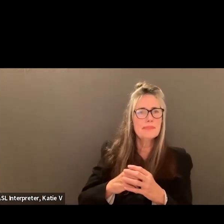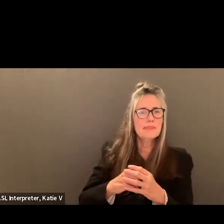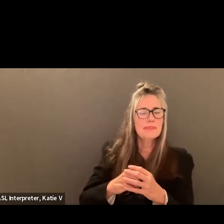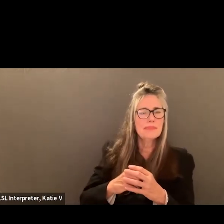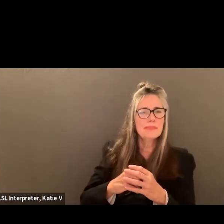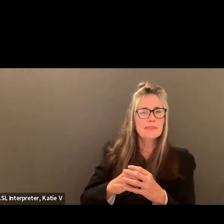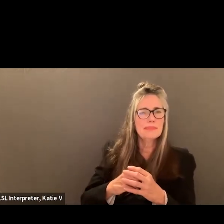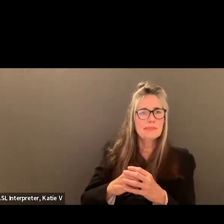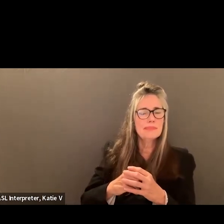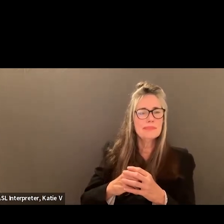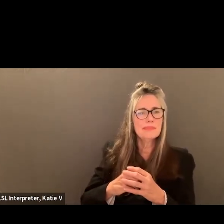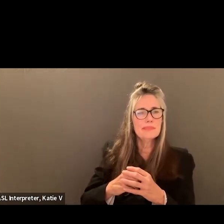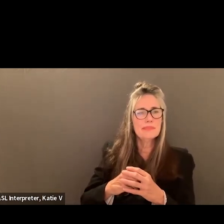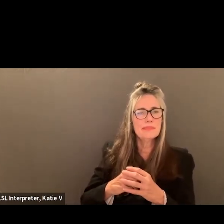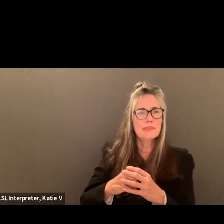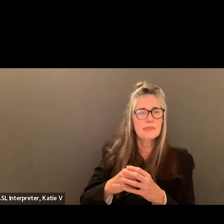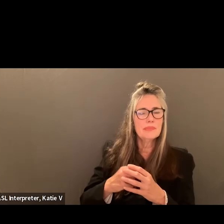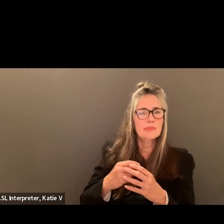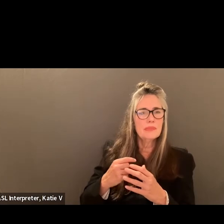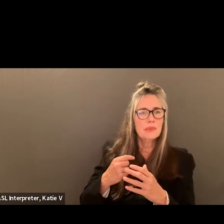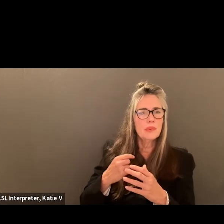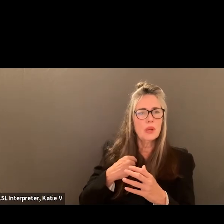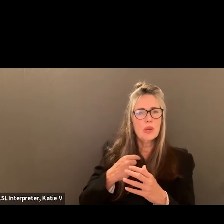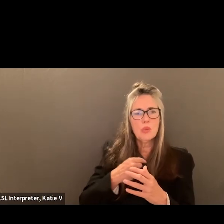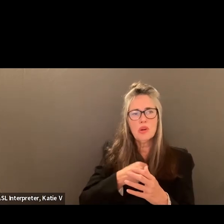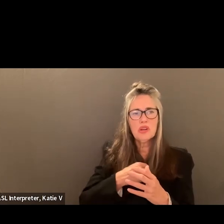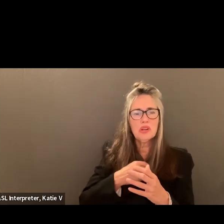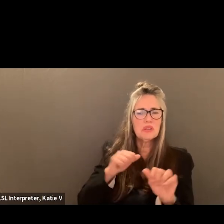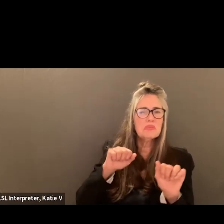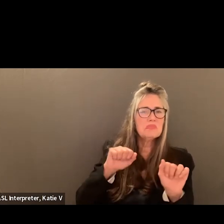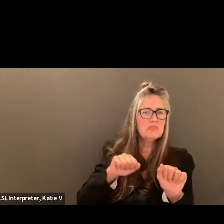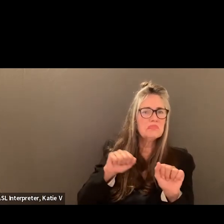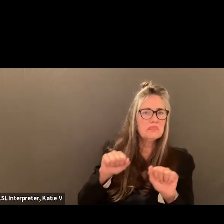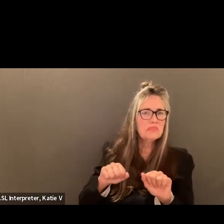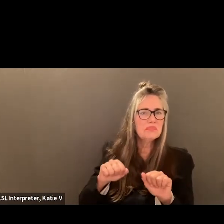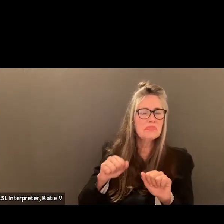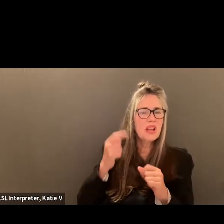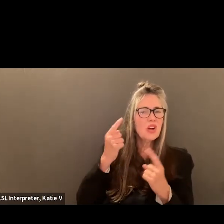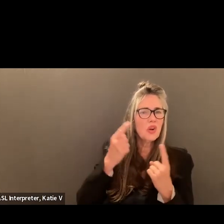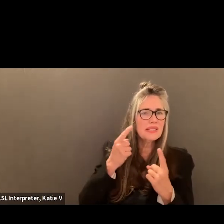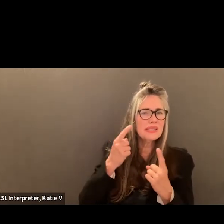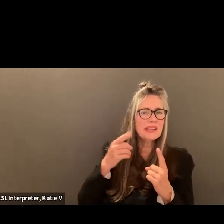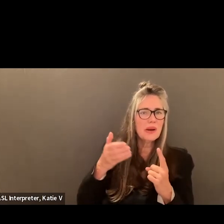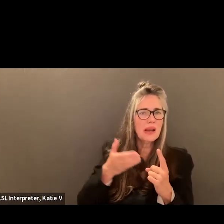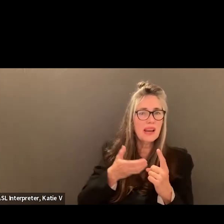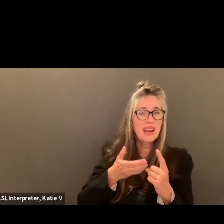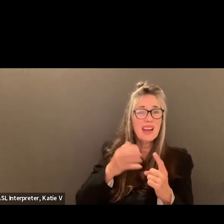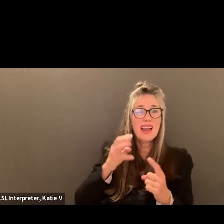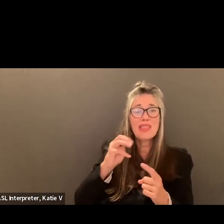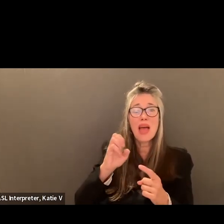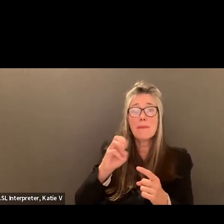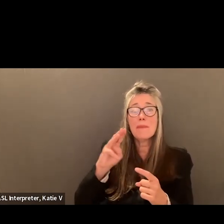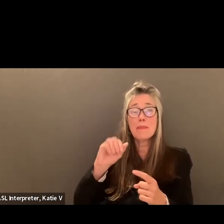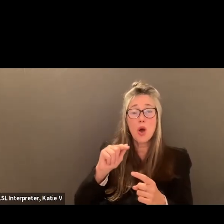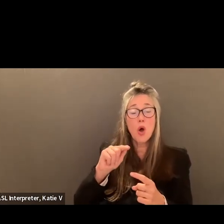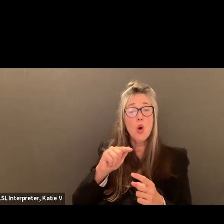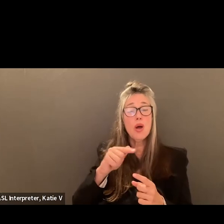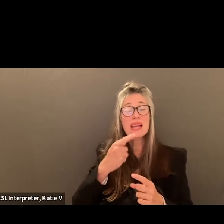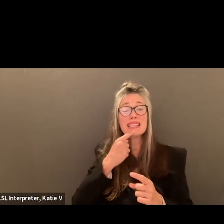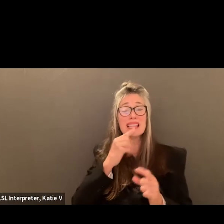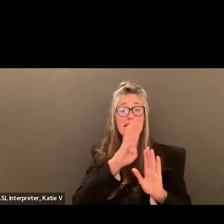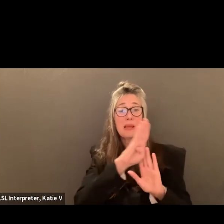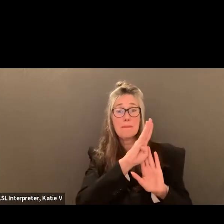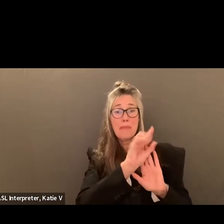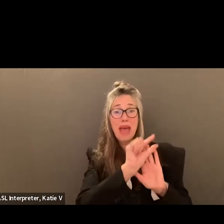I'm looking at the process, the, actually, sorry, the memo under background, under provisional